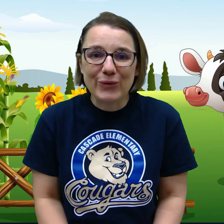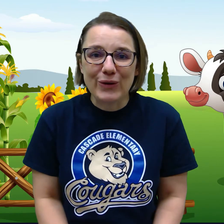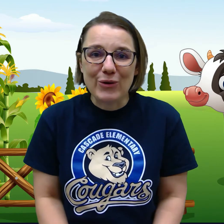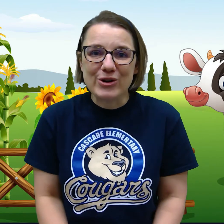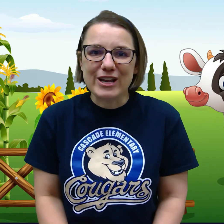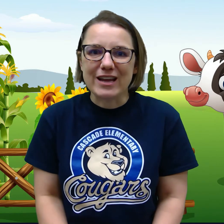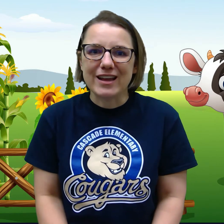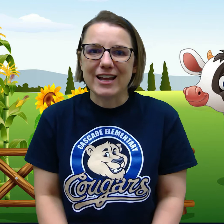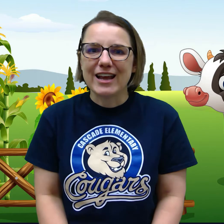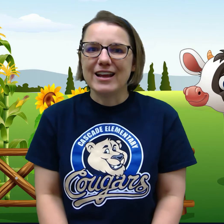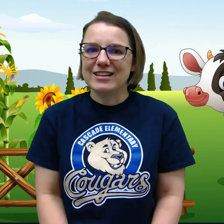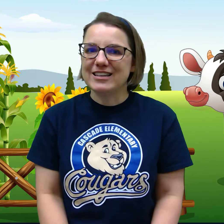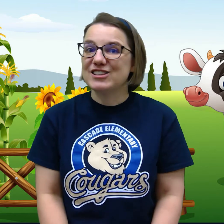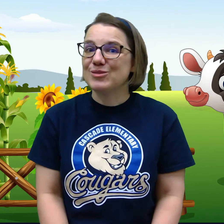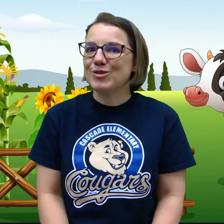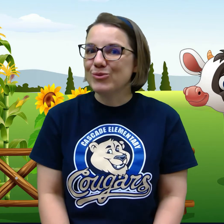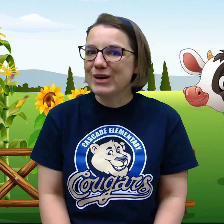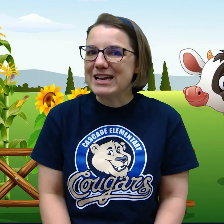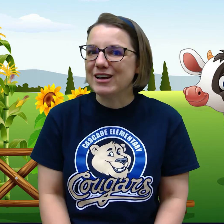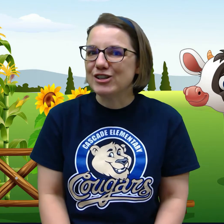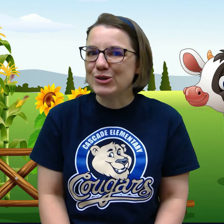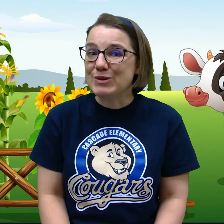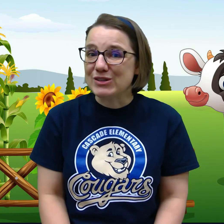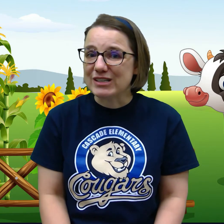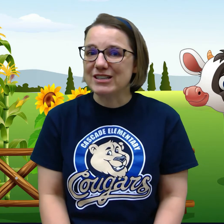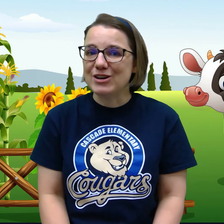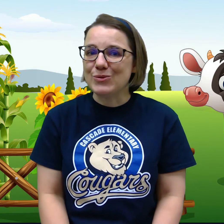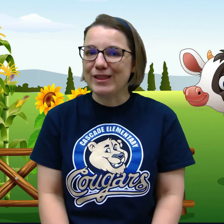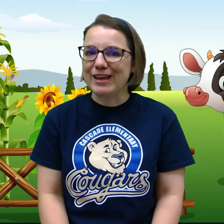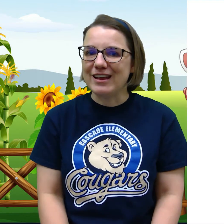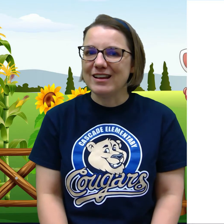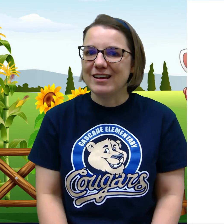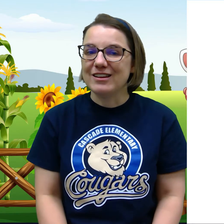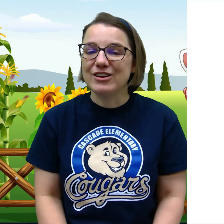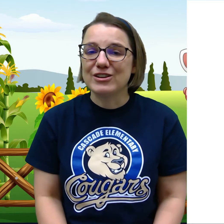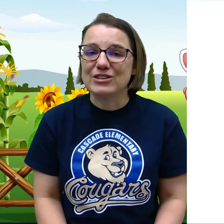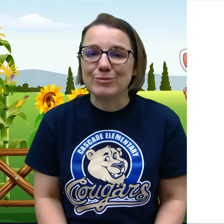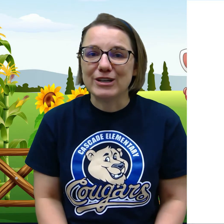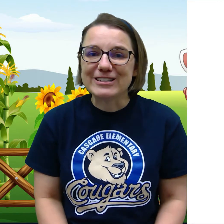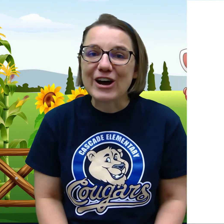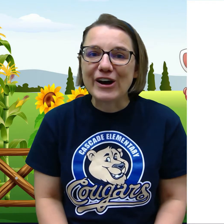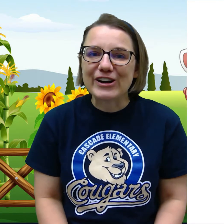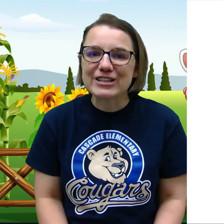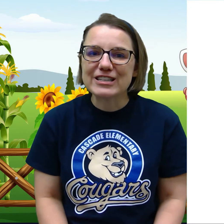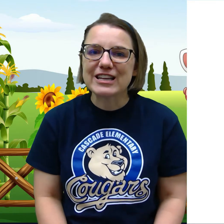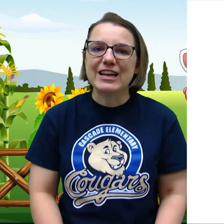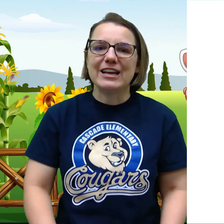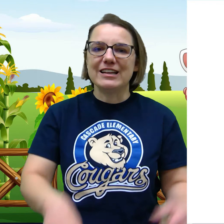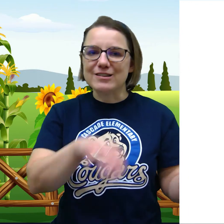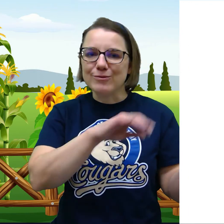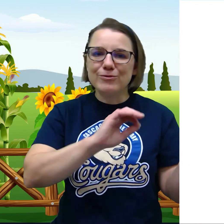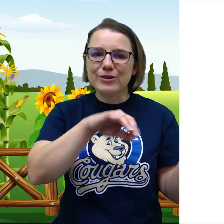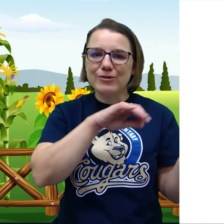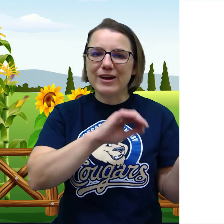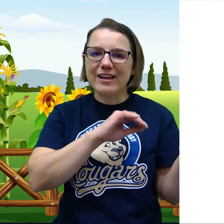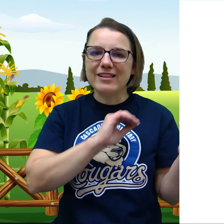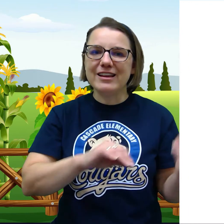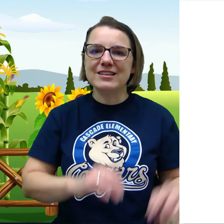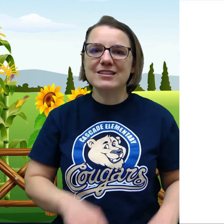the recording. It's got some great country music to go with it. You'll hear some guitars and some fiddle violins.